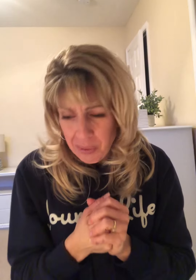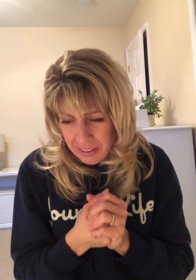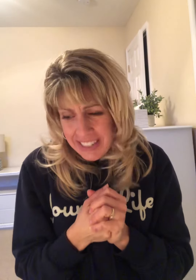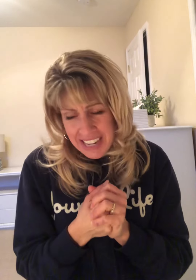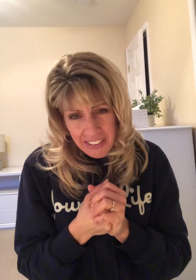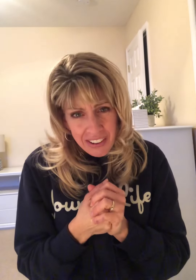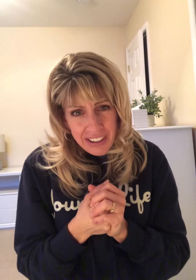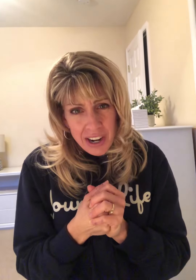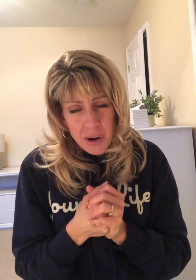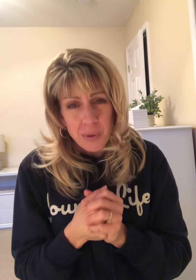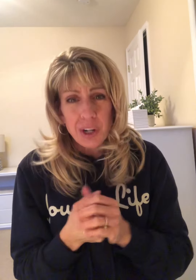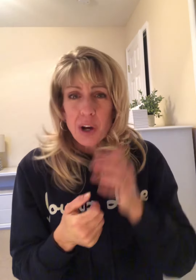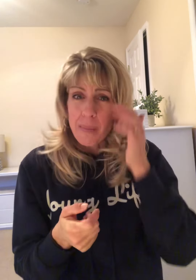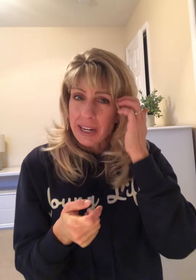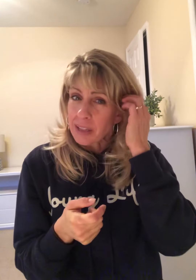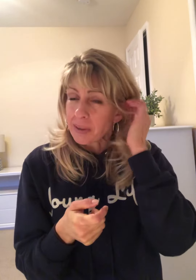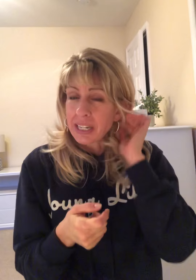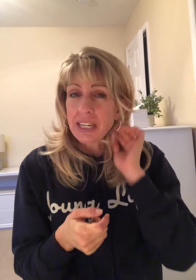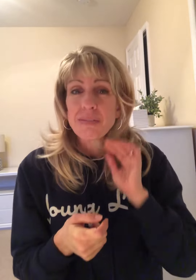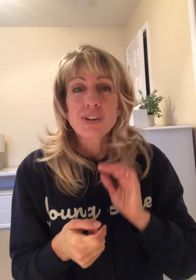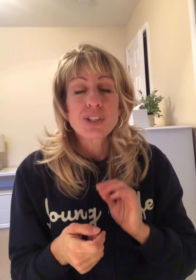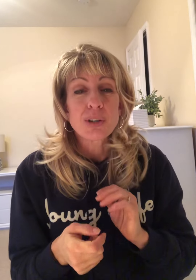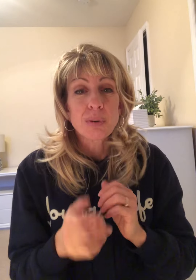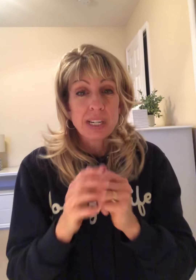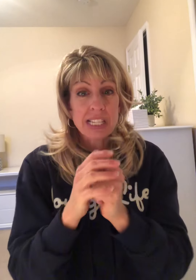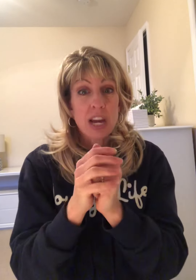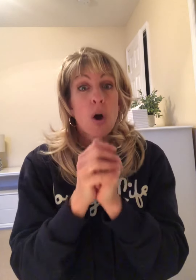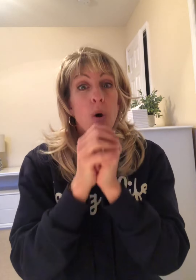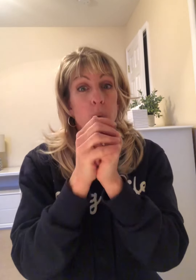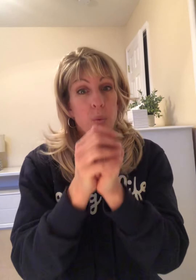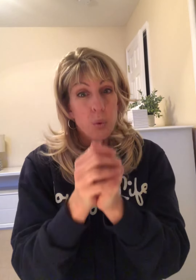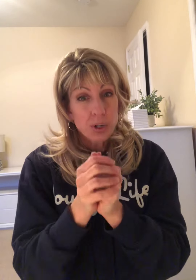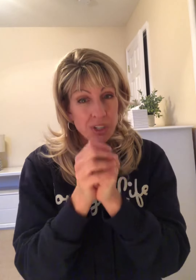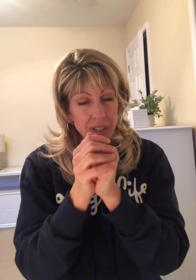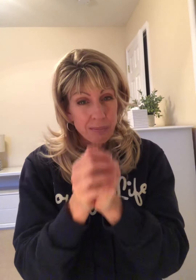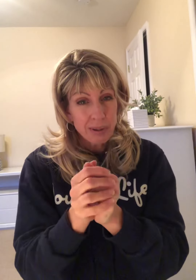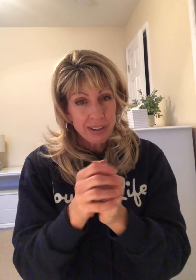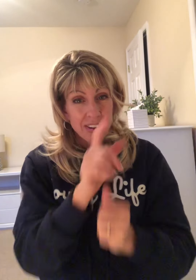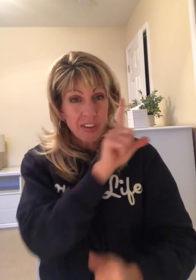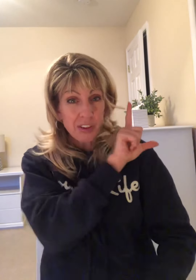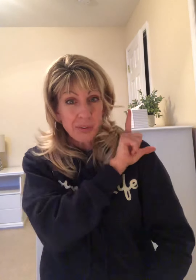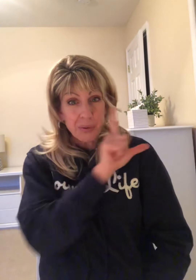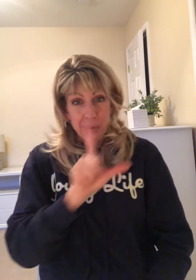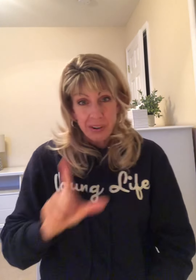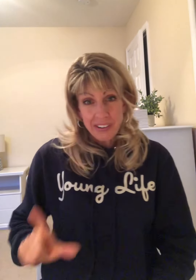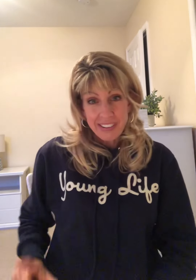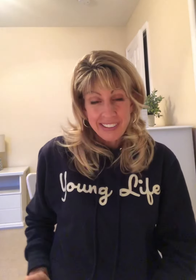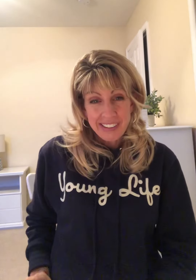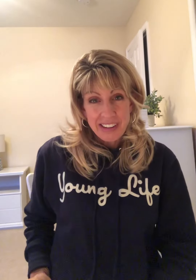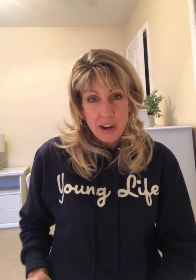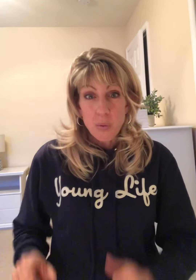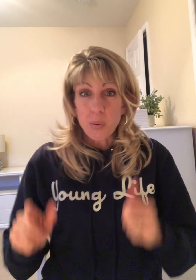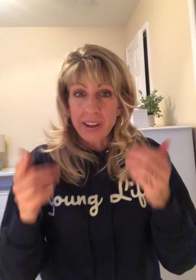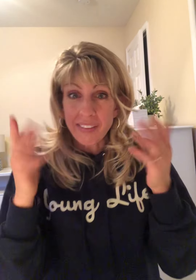thing together? We're going to go back to the beginning of verse two. We're going to say, worship the Lord with